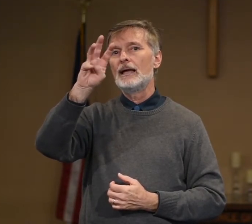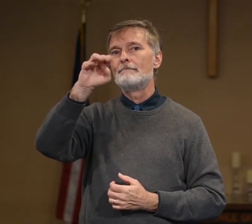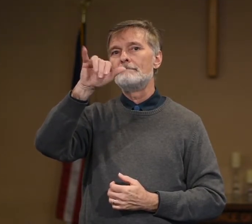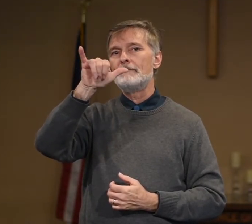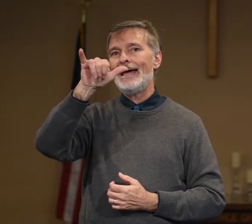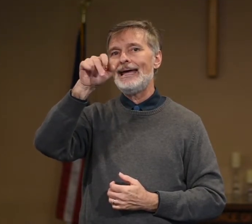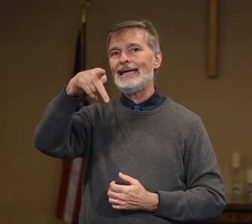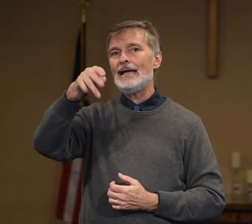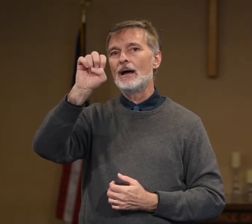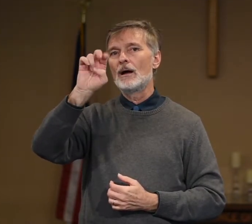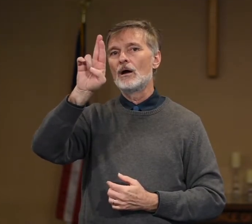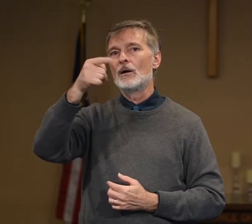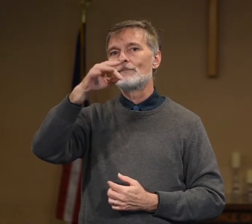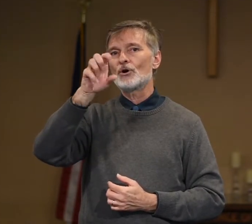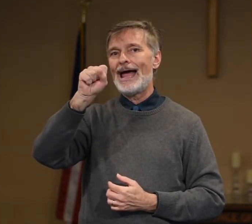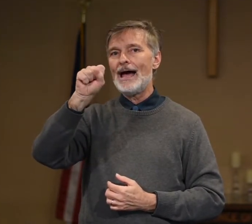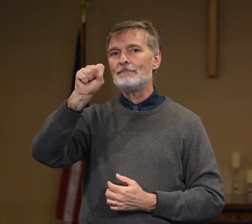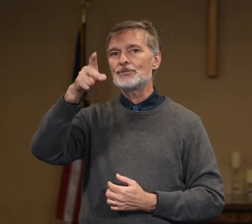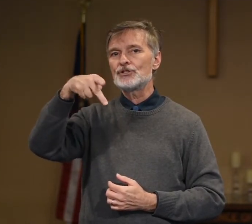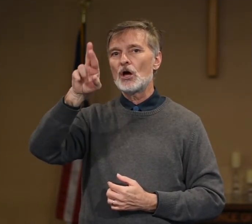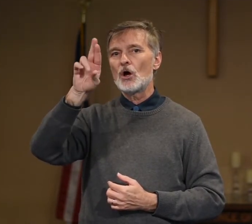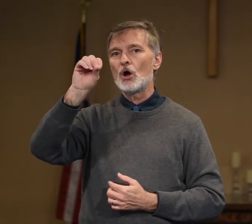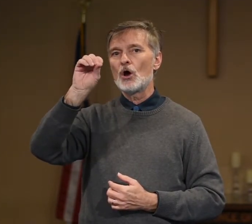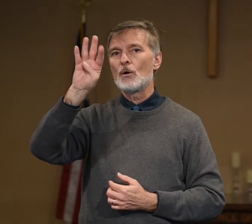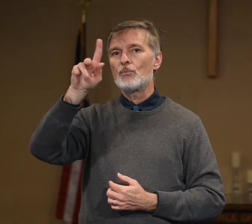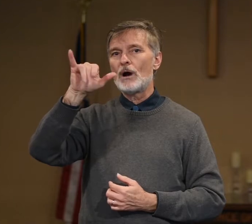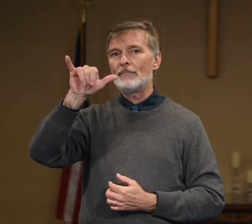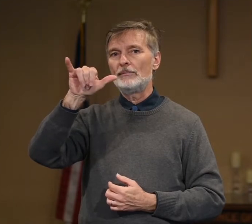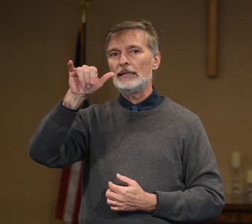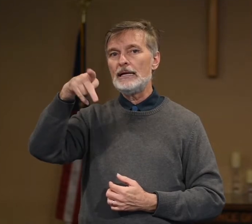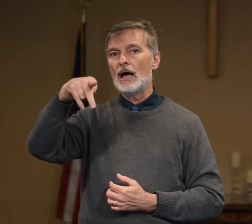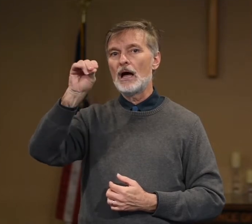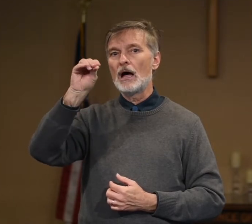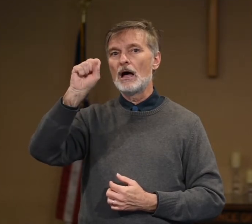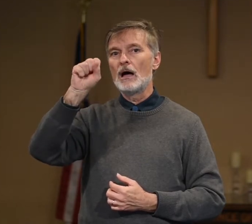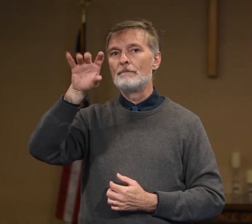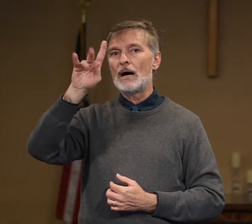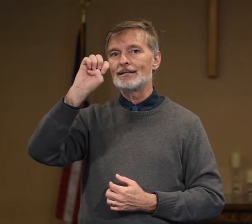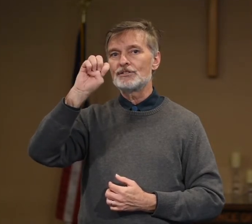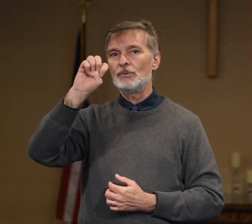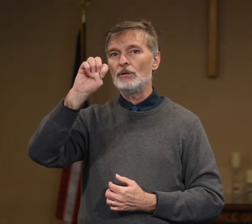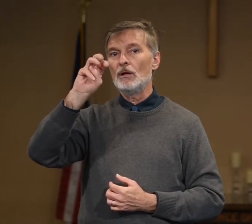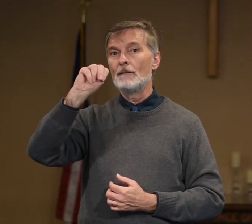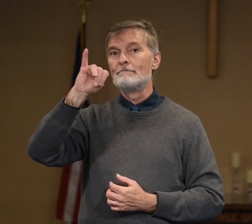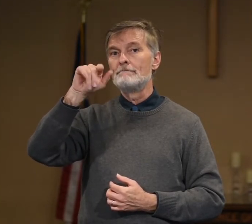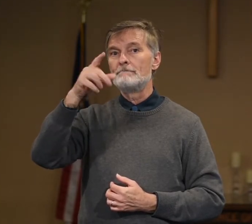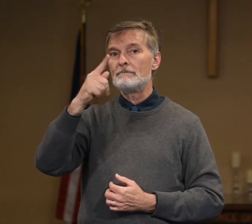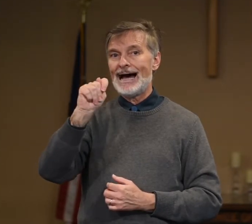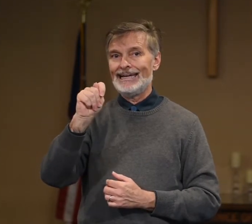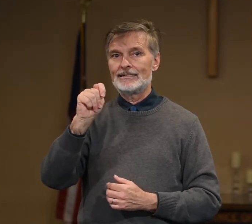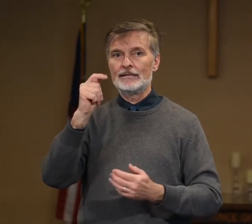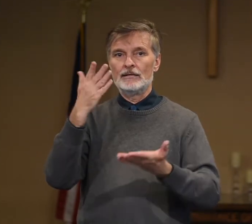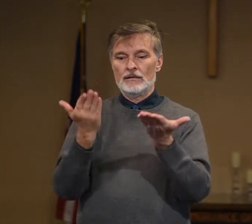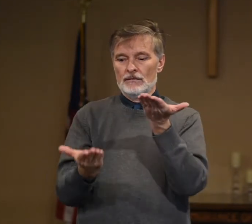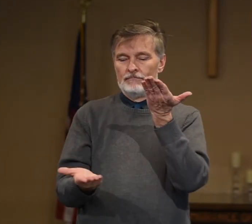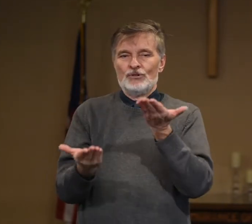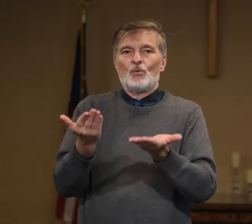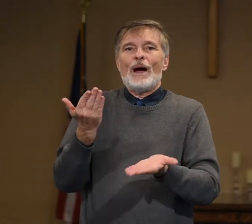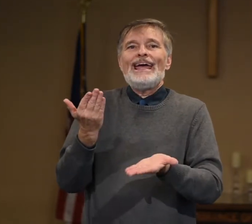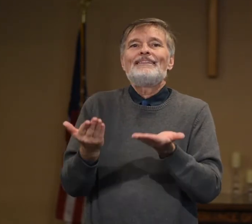may, perhaps, probably, possible, might. You're weighing